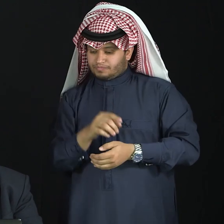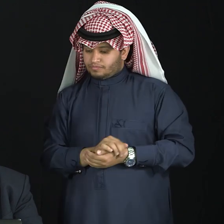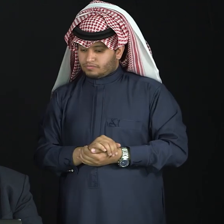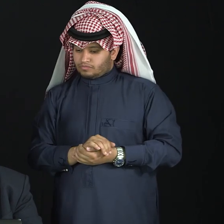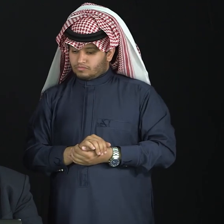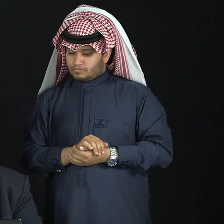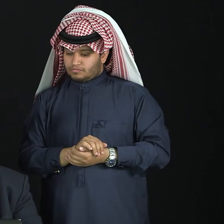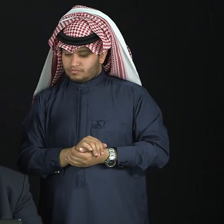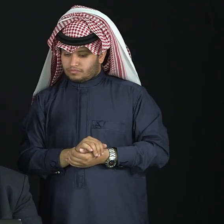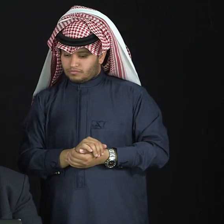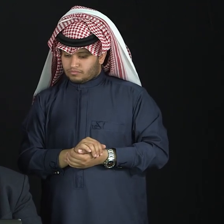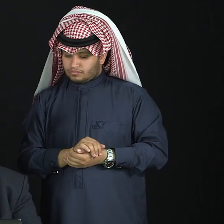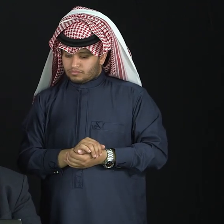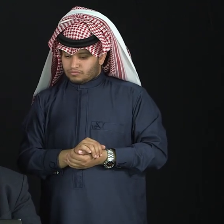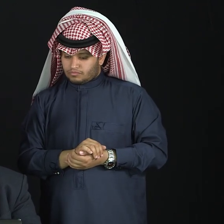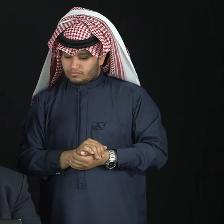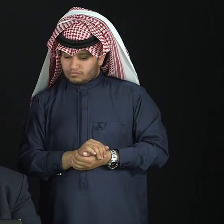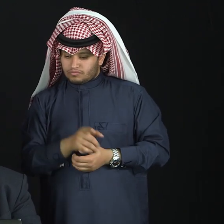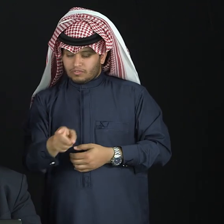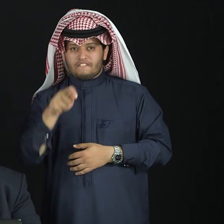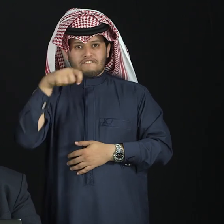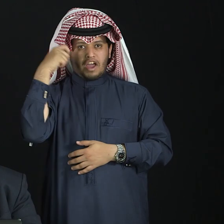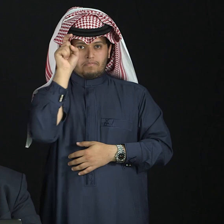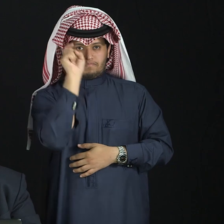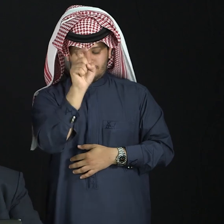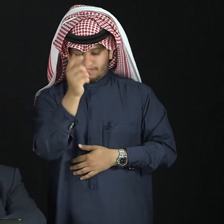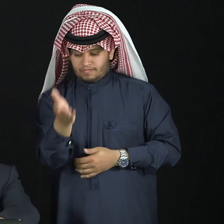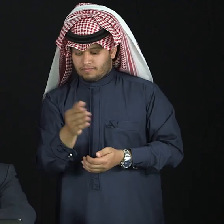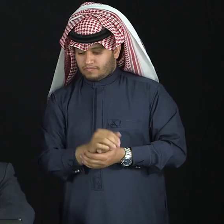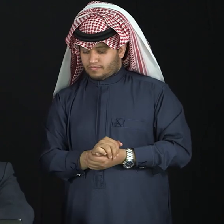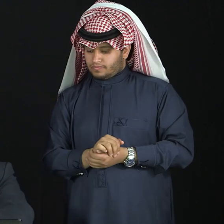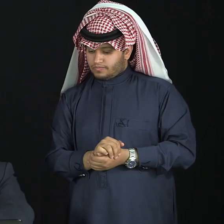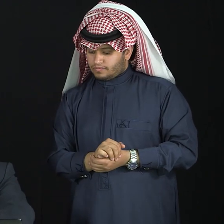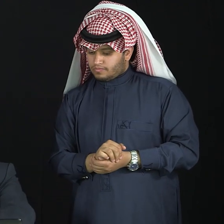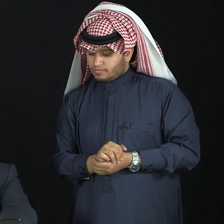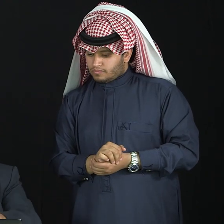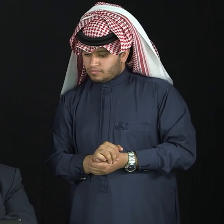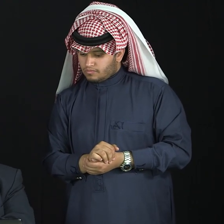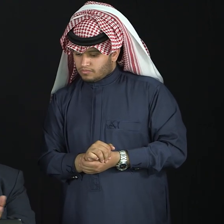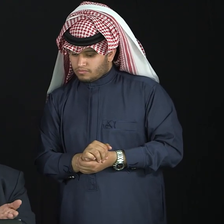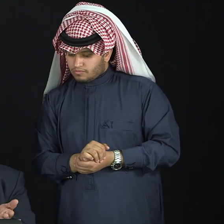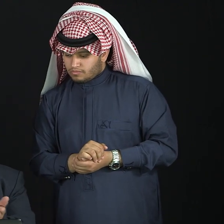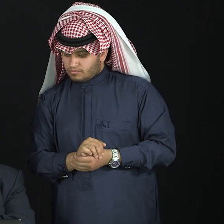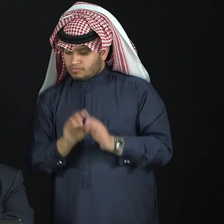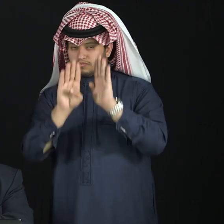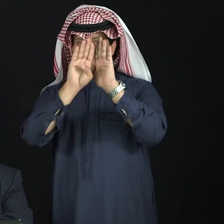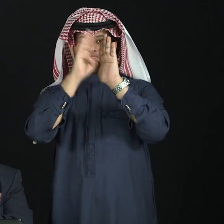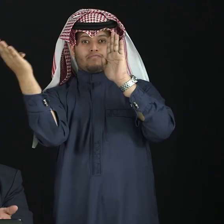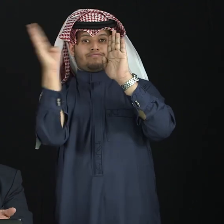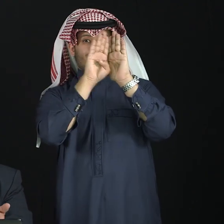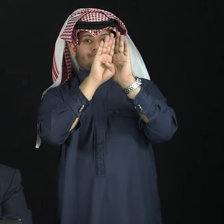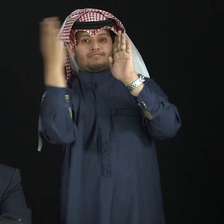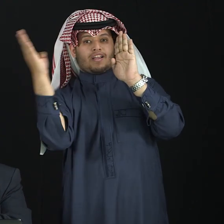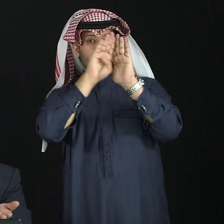Then the dictionary will give it to you. You just click on the picture. Then the person will give